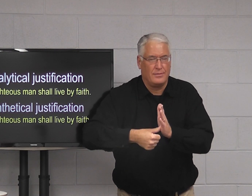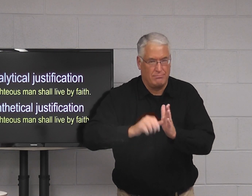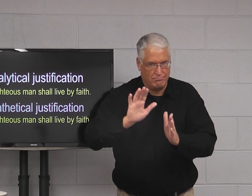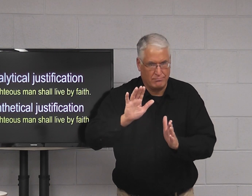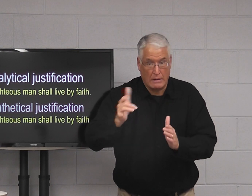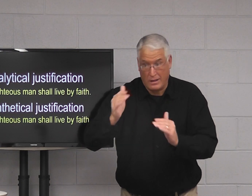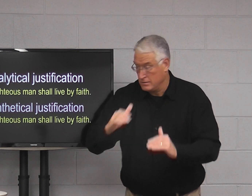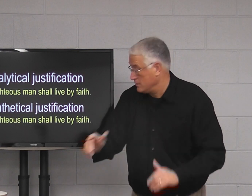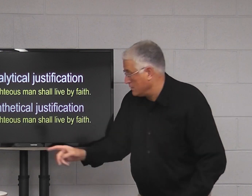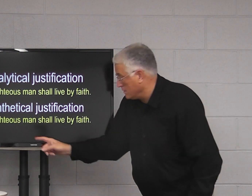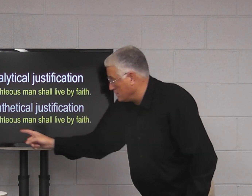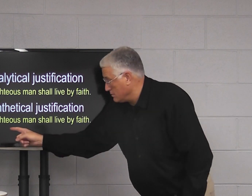that.